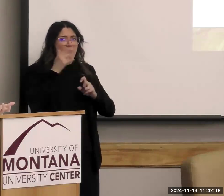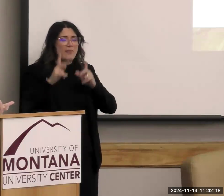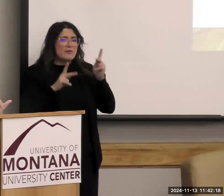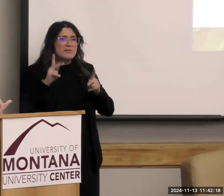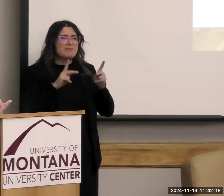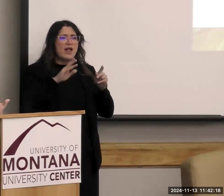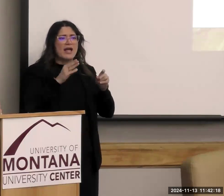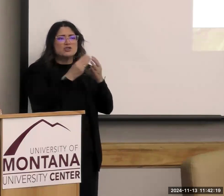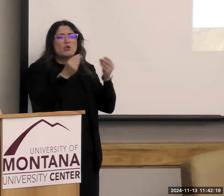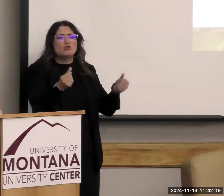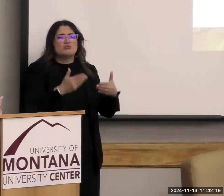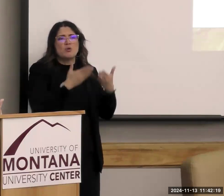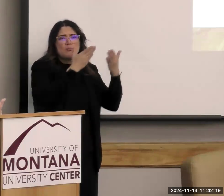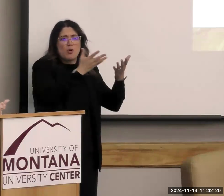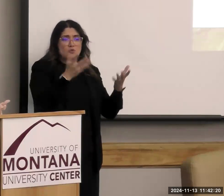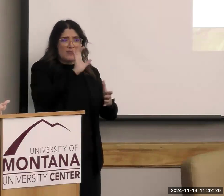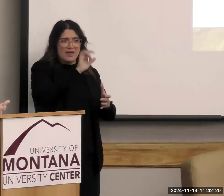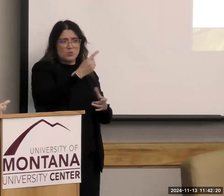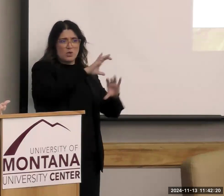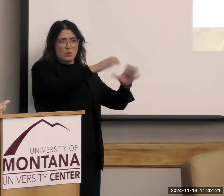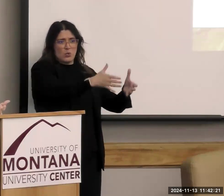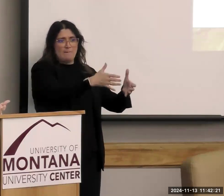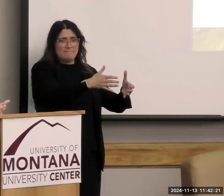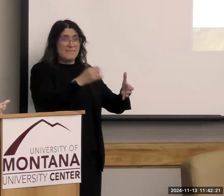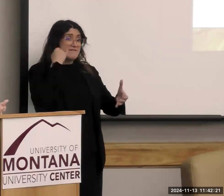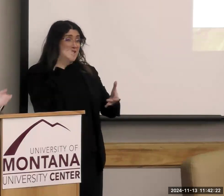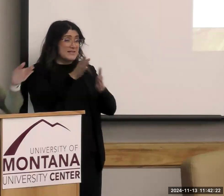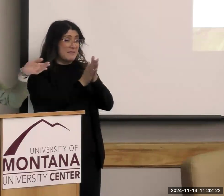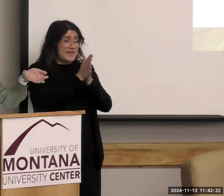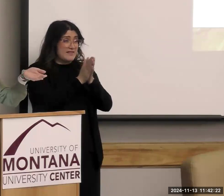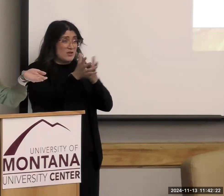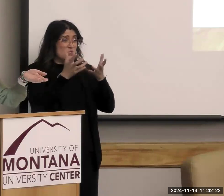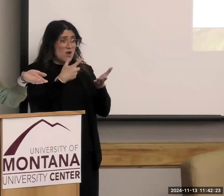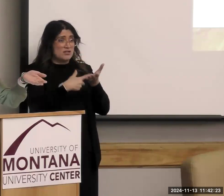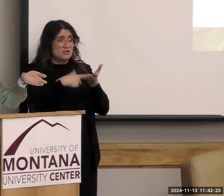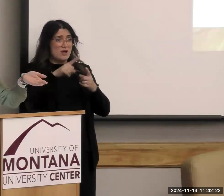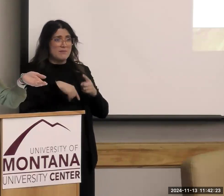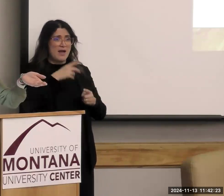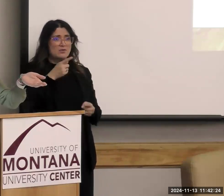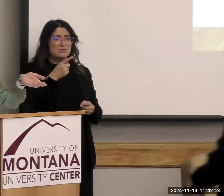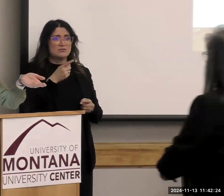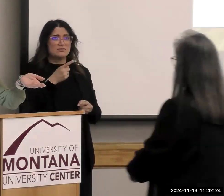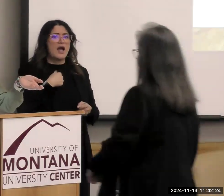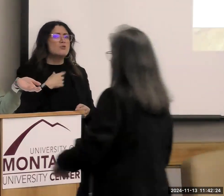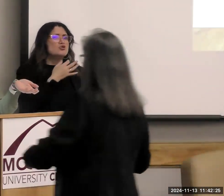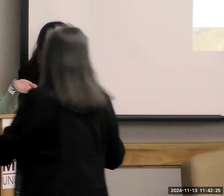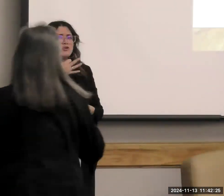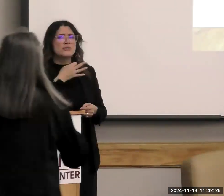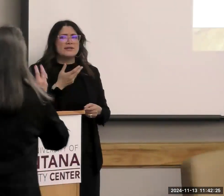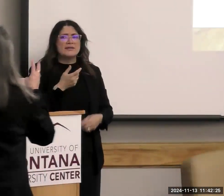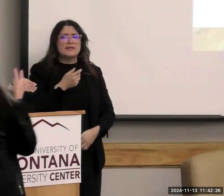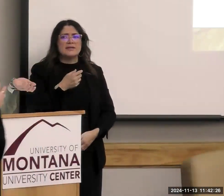you propose. So if that's group one, if that's something that you want to talk about. Is that? Yeah.